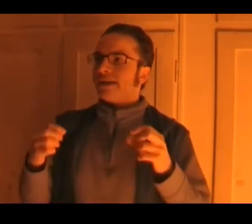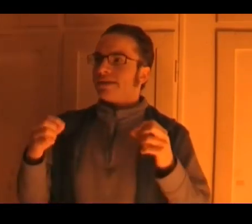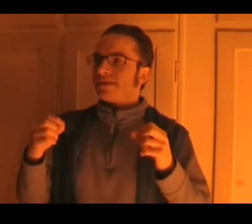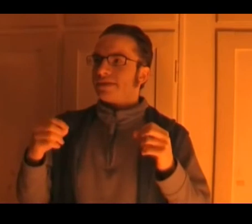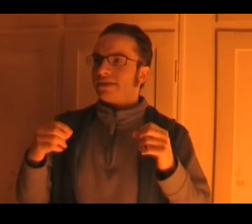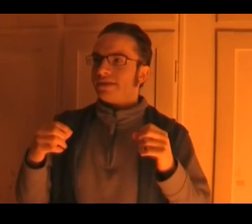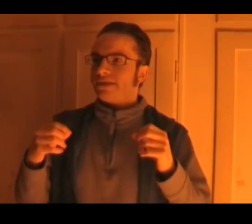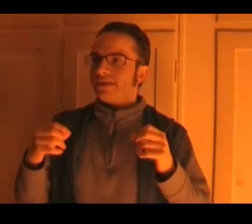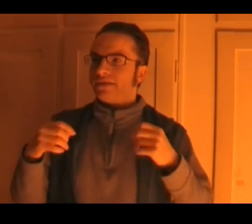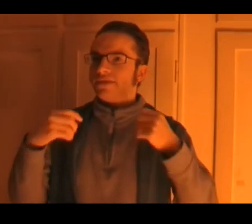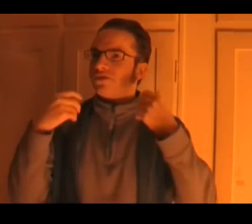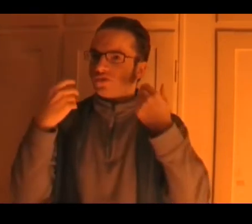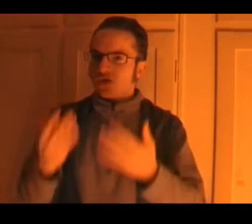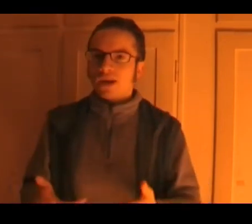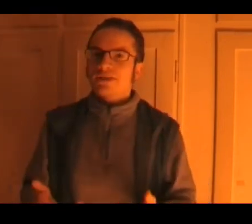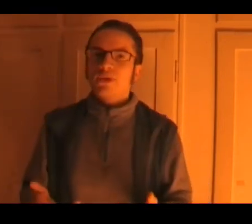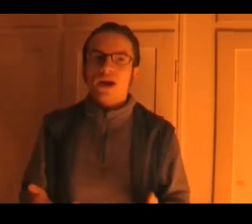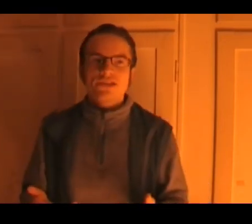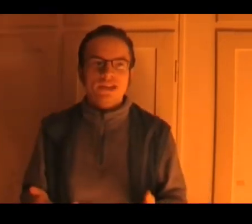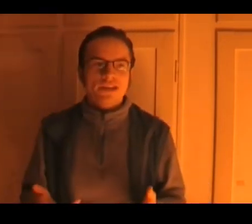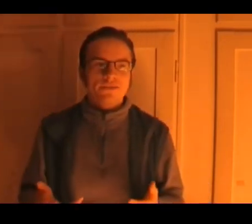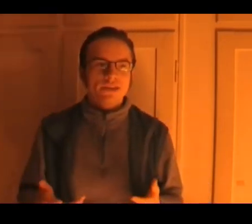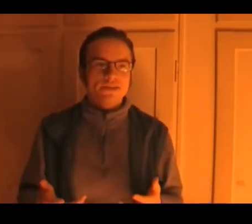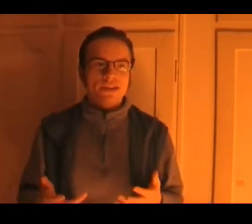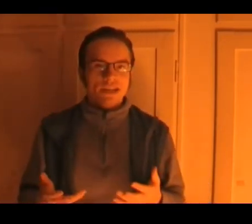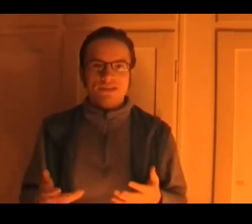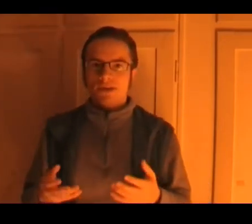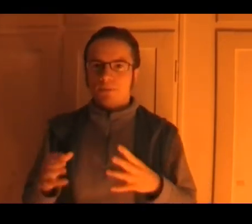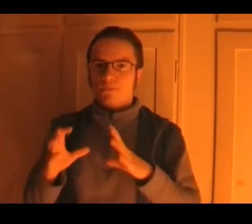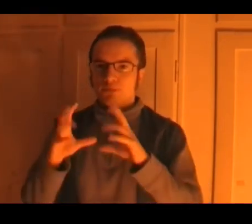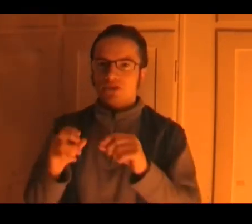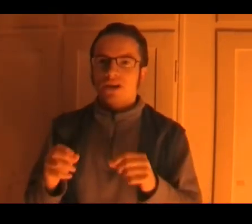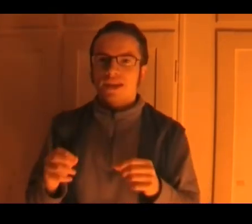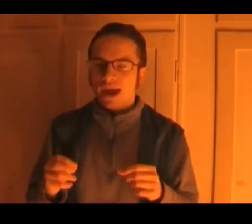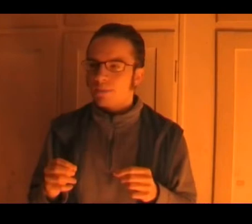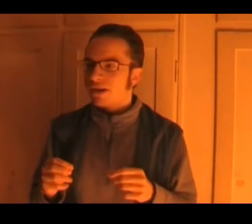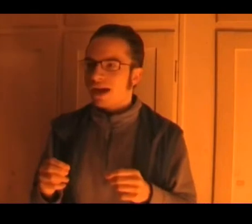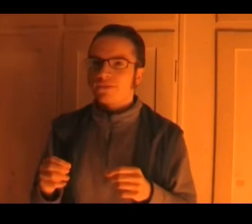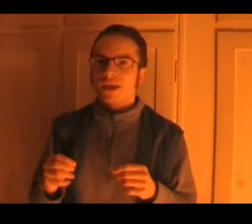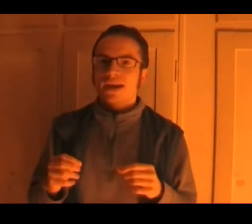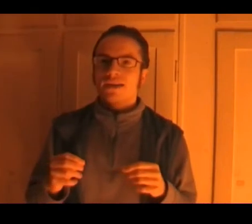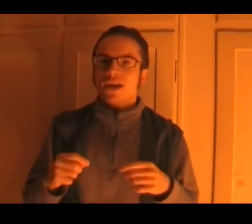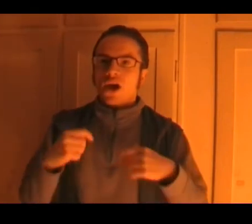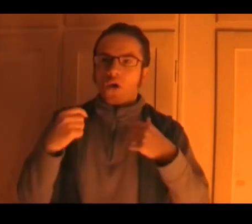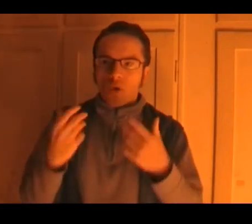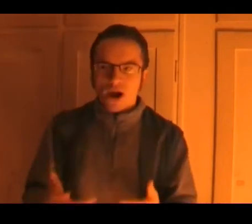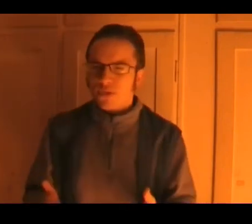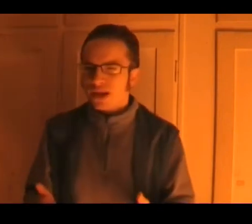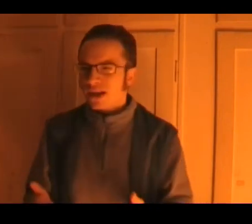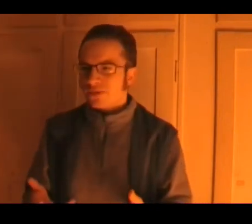don't ask me why she suddenly feels the need to munch on the camera after that or how they got the